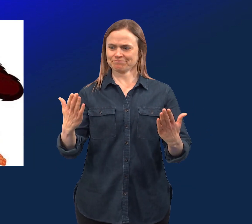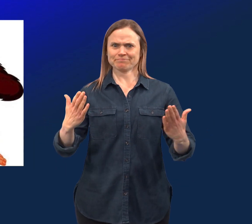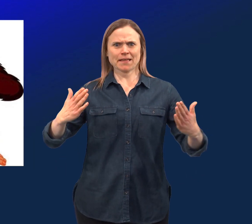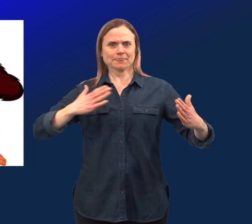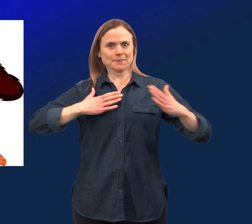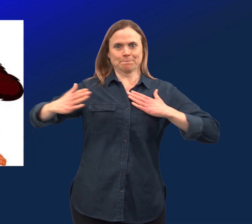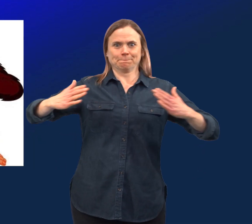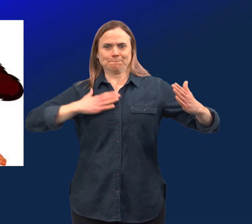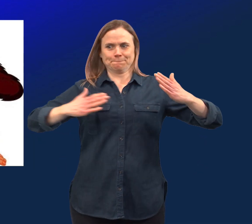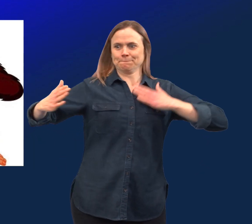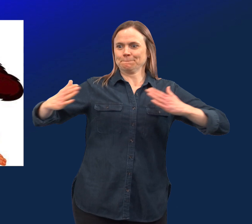Thump